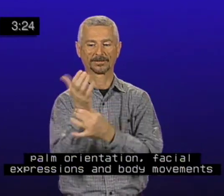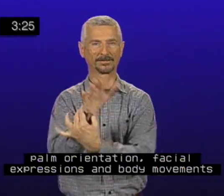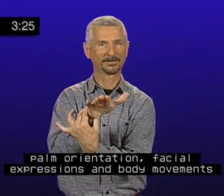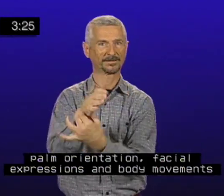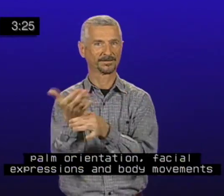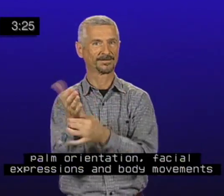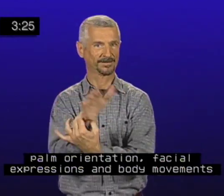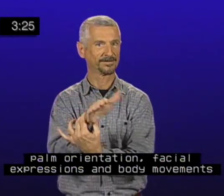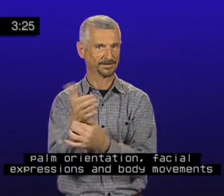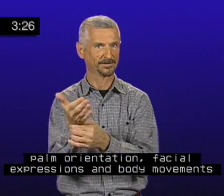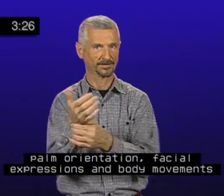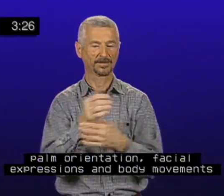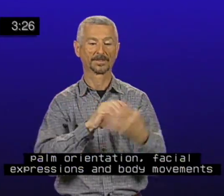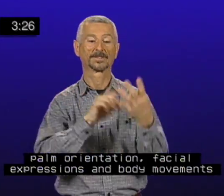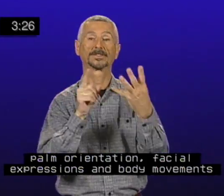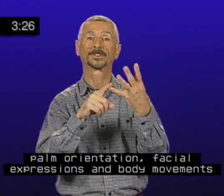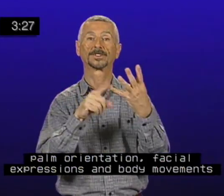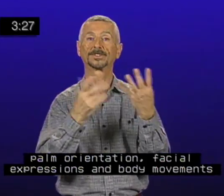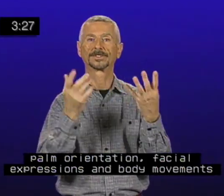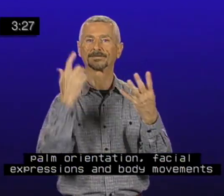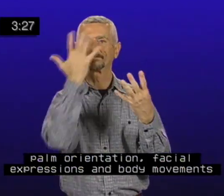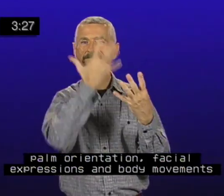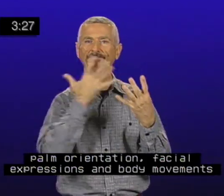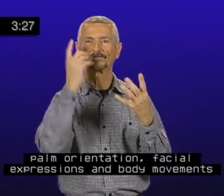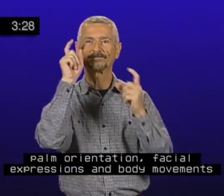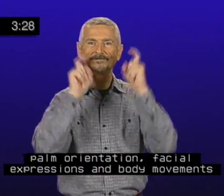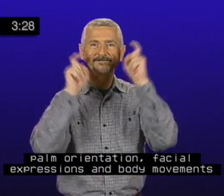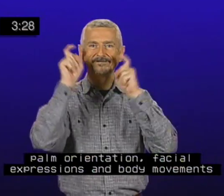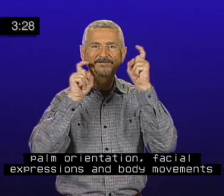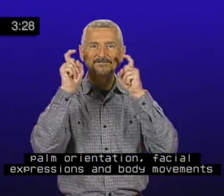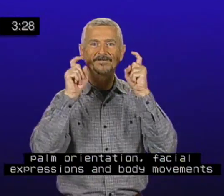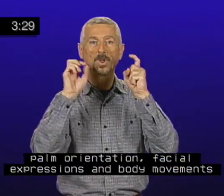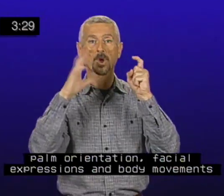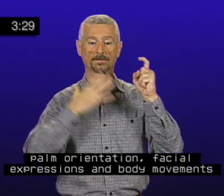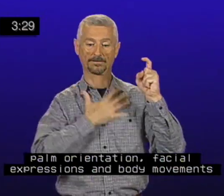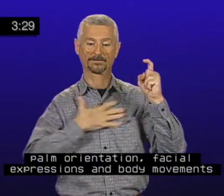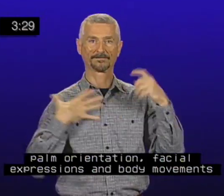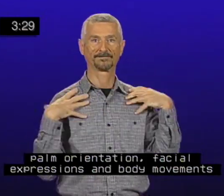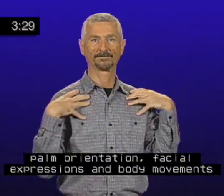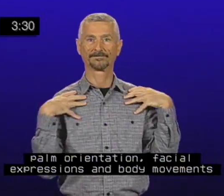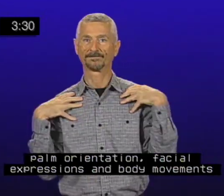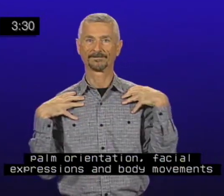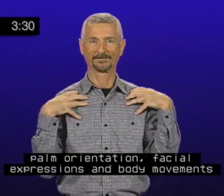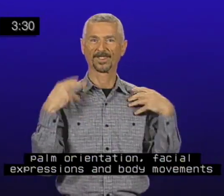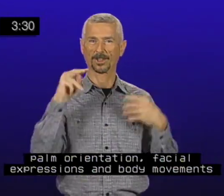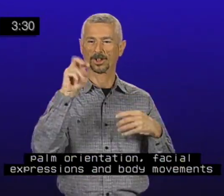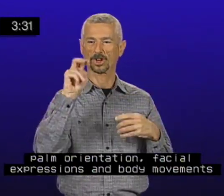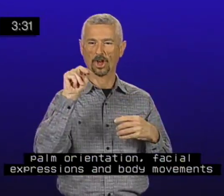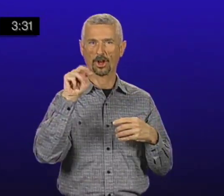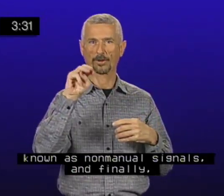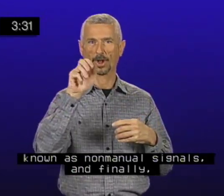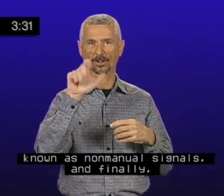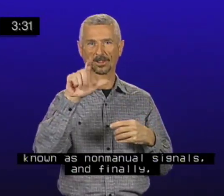facial expressions and body movements known as non-manual signals,